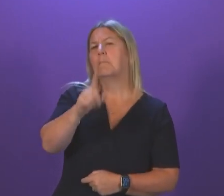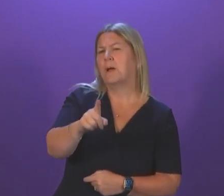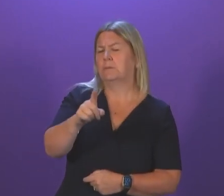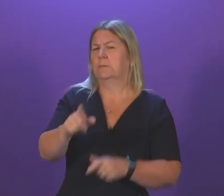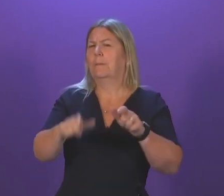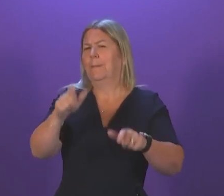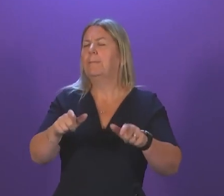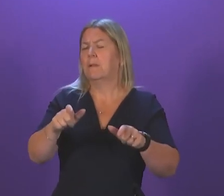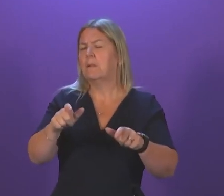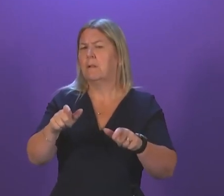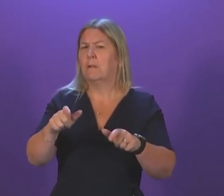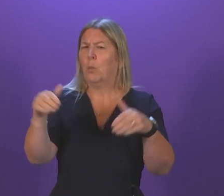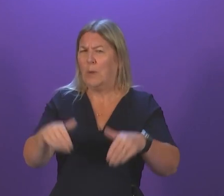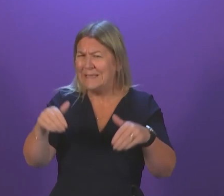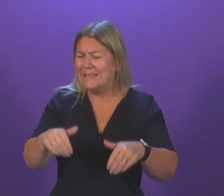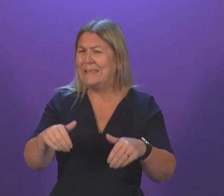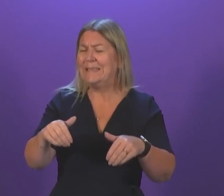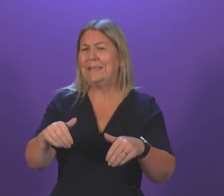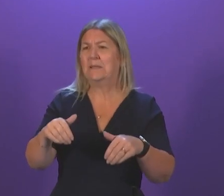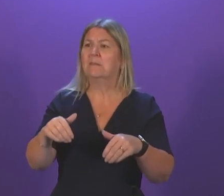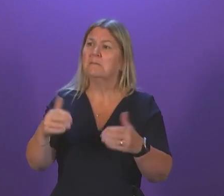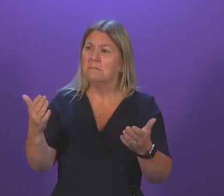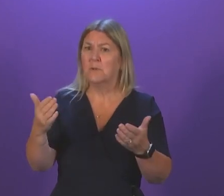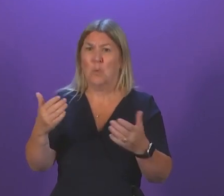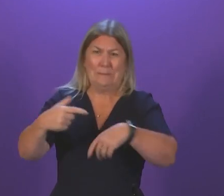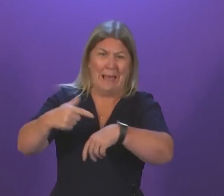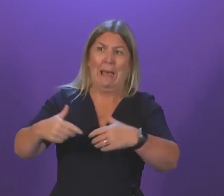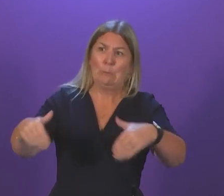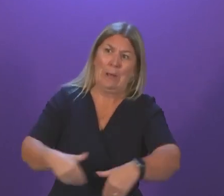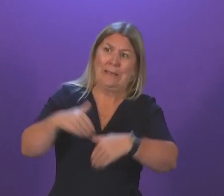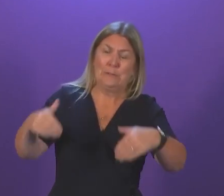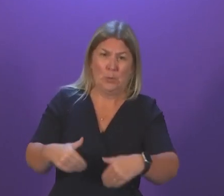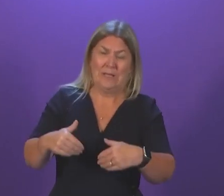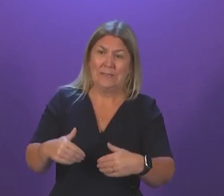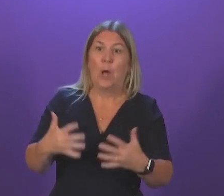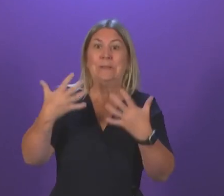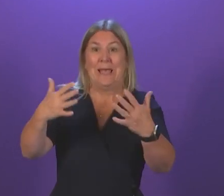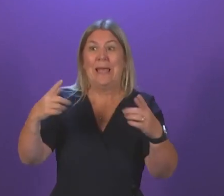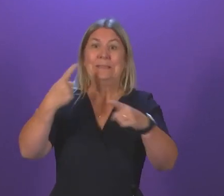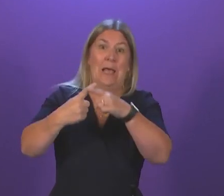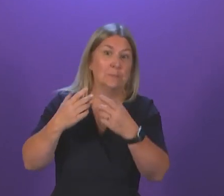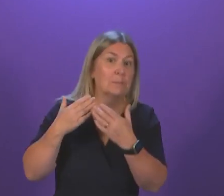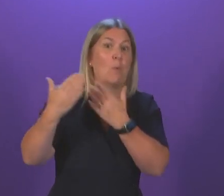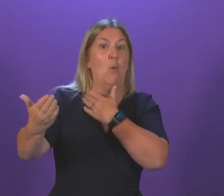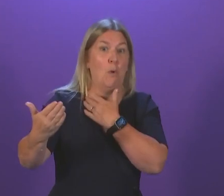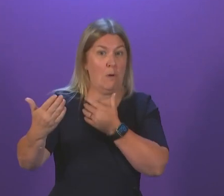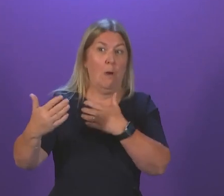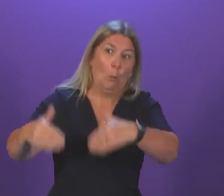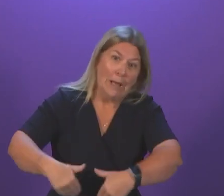day to be seen at A&E is now ten times higher. COVID has made things worse, but there are bigger,